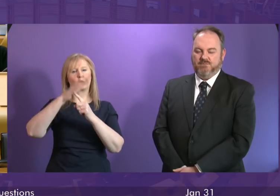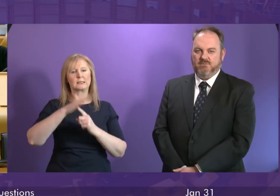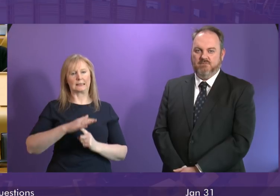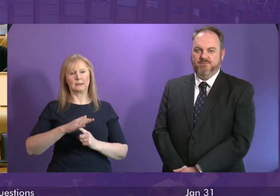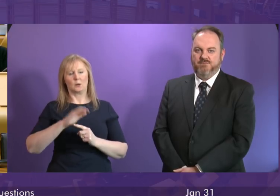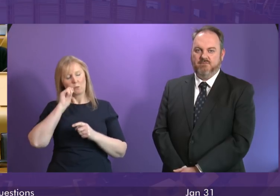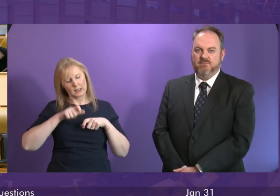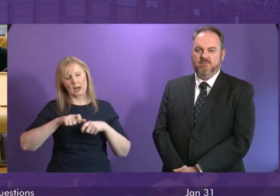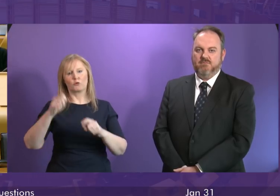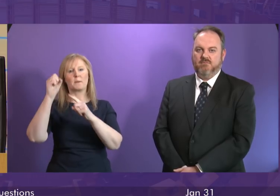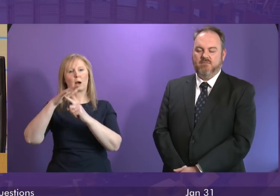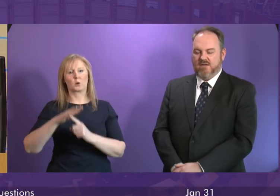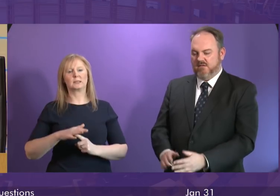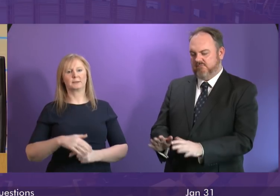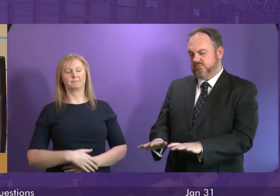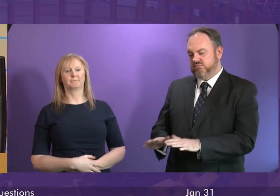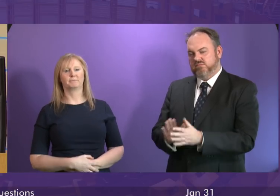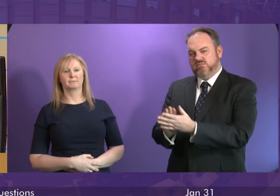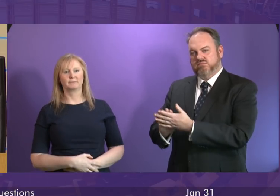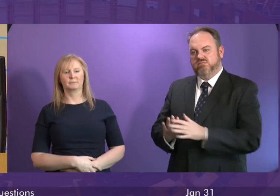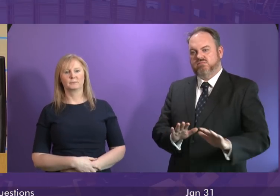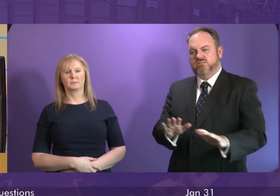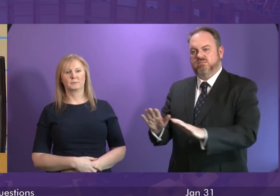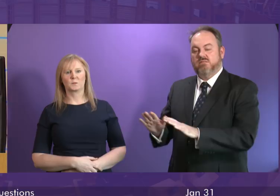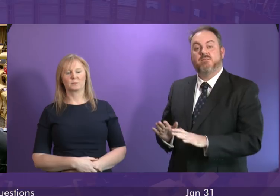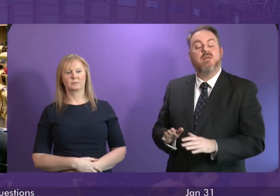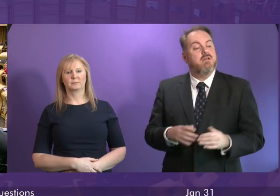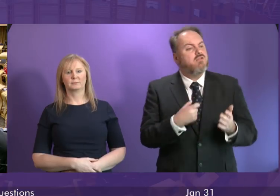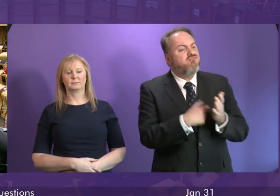continue to prioritise exactly that Richard Leonard